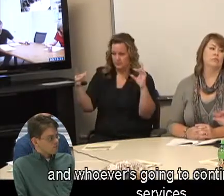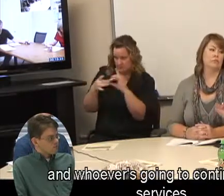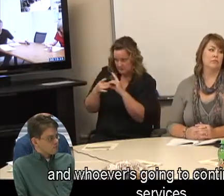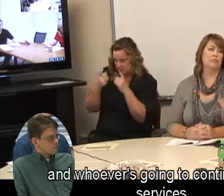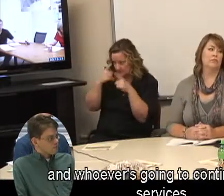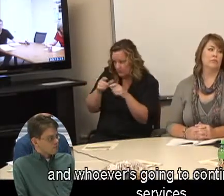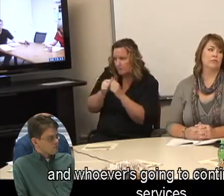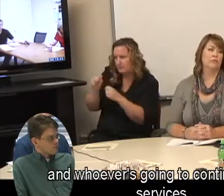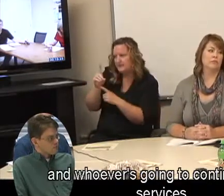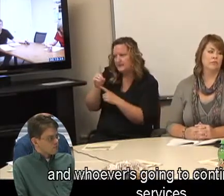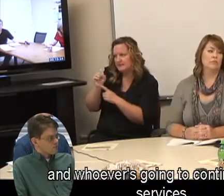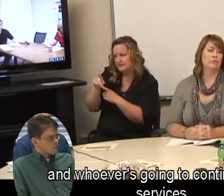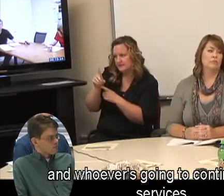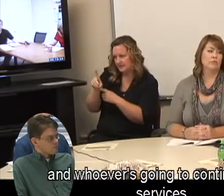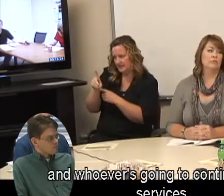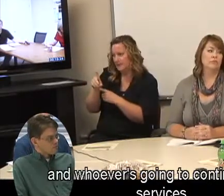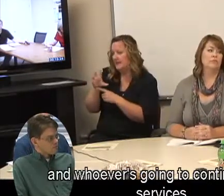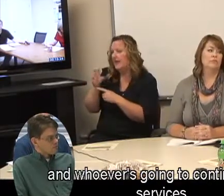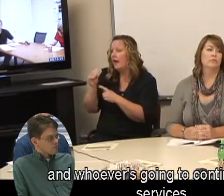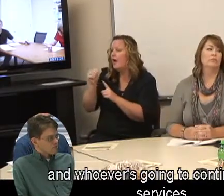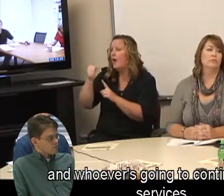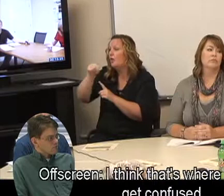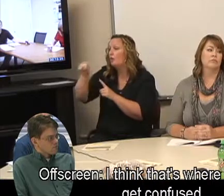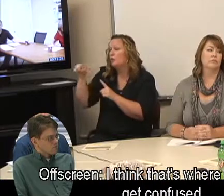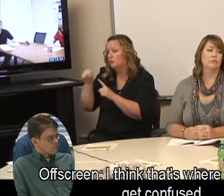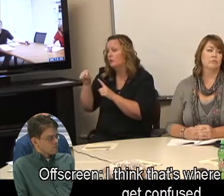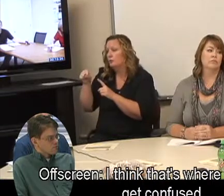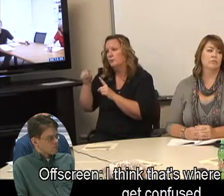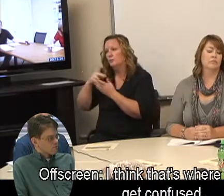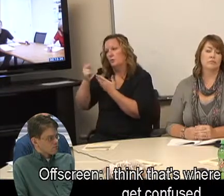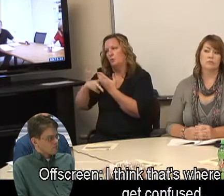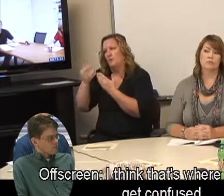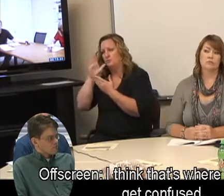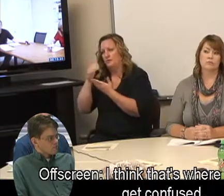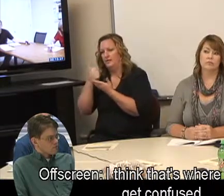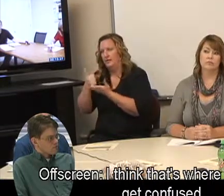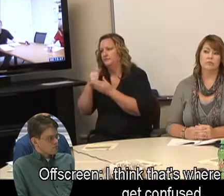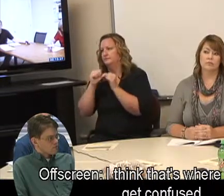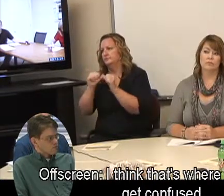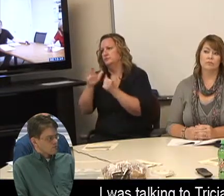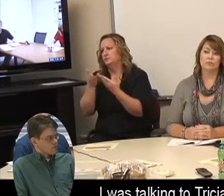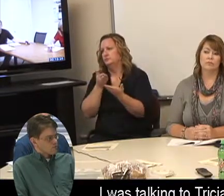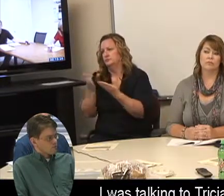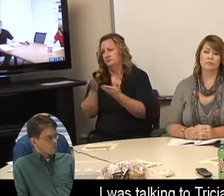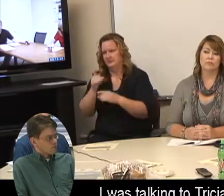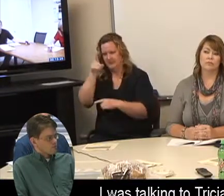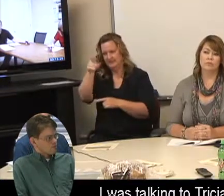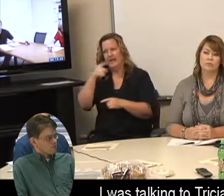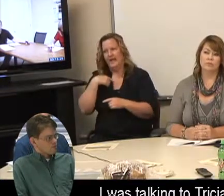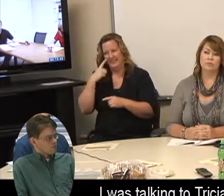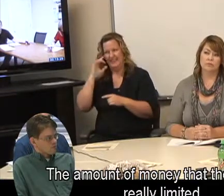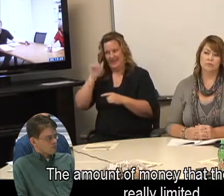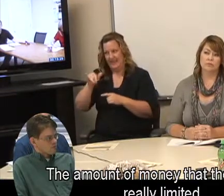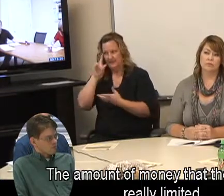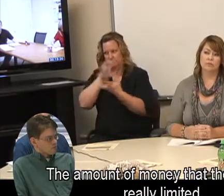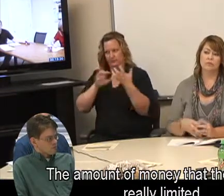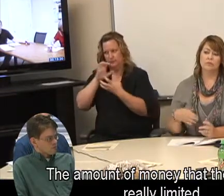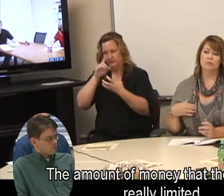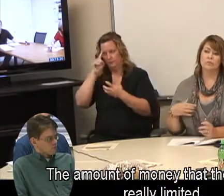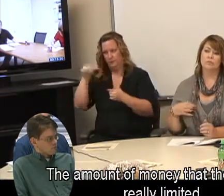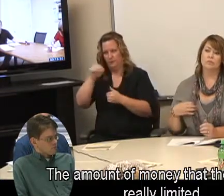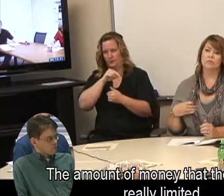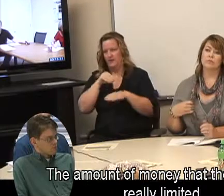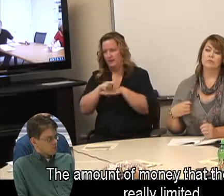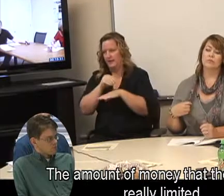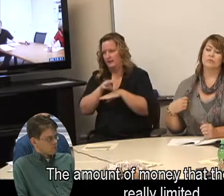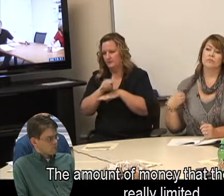whoever's going to continue those services so that. And I think that's where counselors get confused. And I was talking to Tricia, the amount of money that they